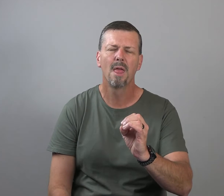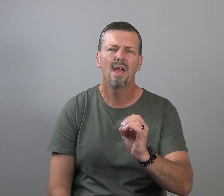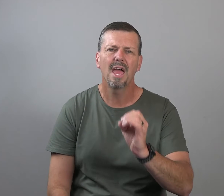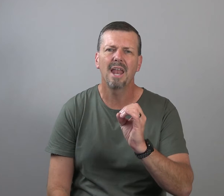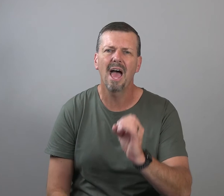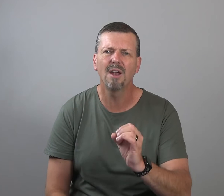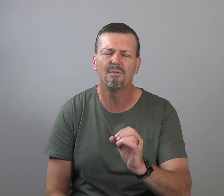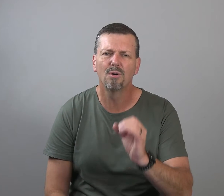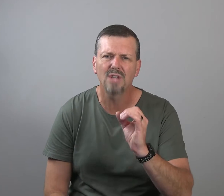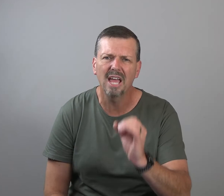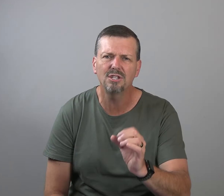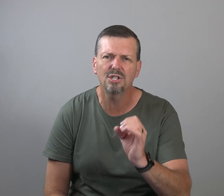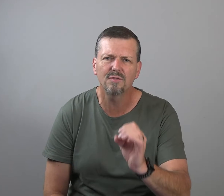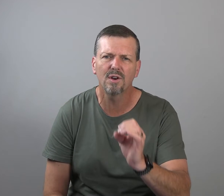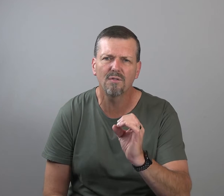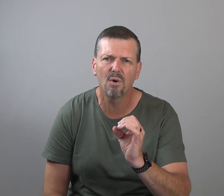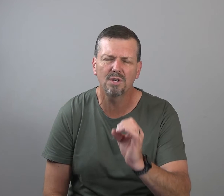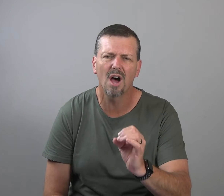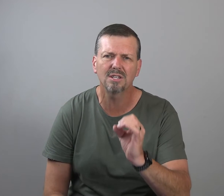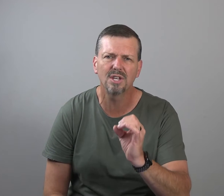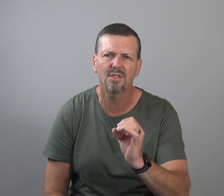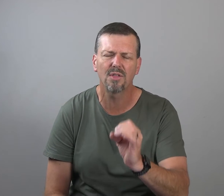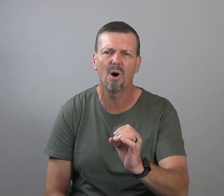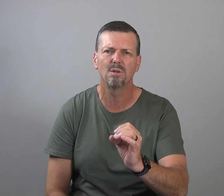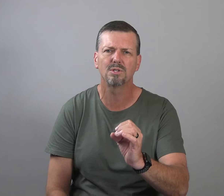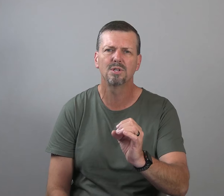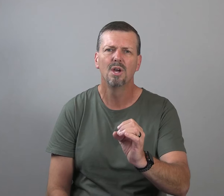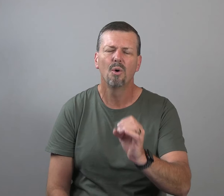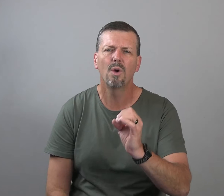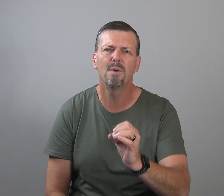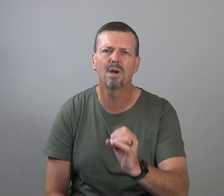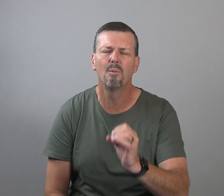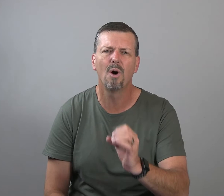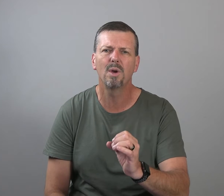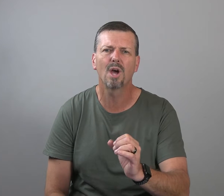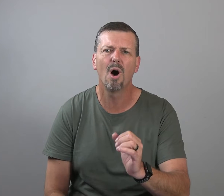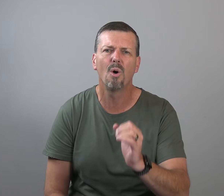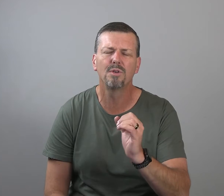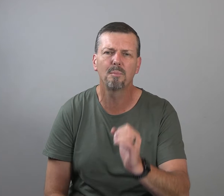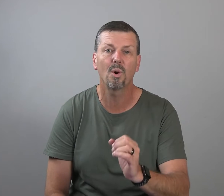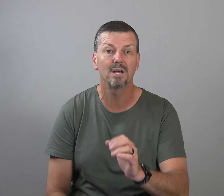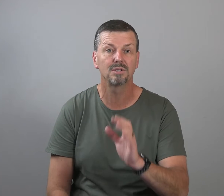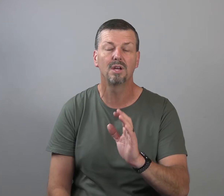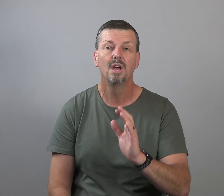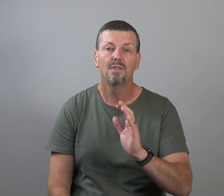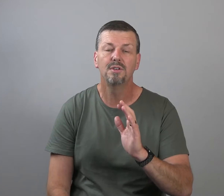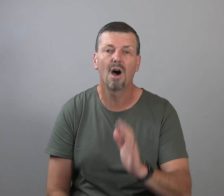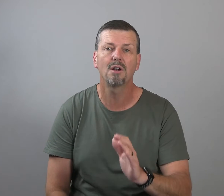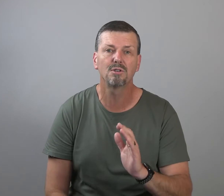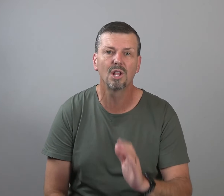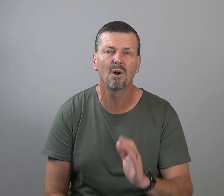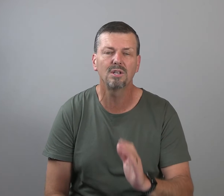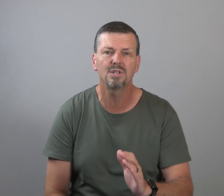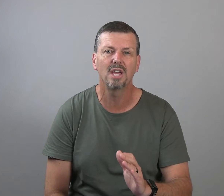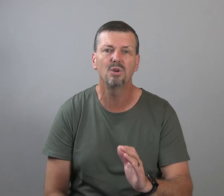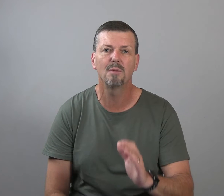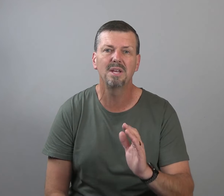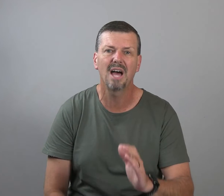And out of those anxious, fearful, toxic thoughts, we become what we call depressed. The doctors literally say you can be